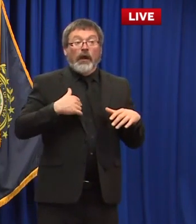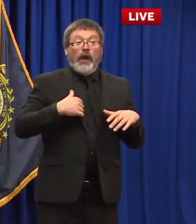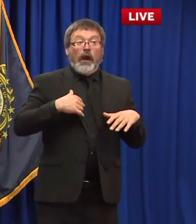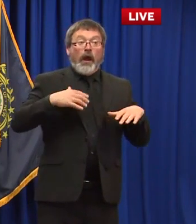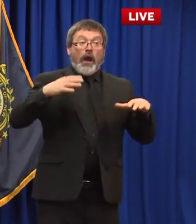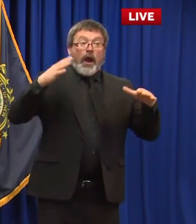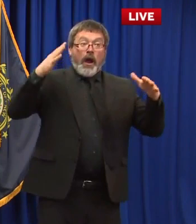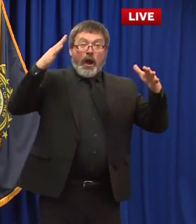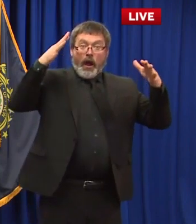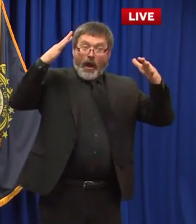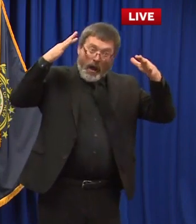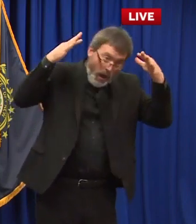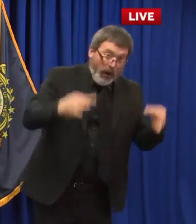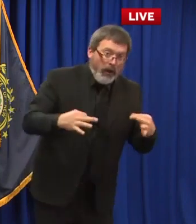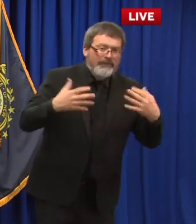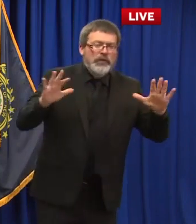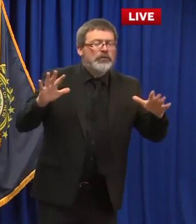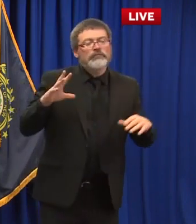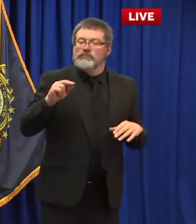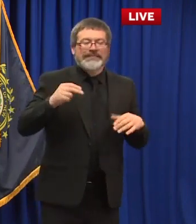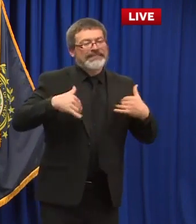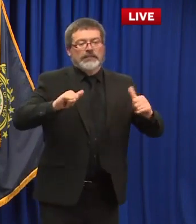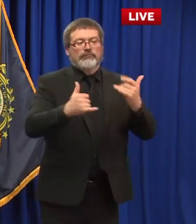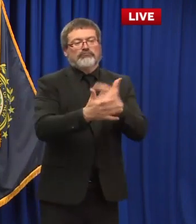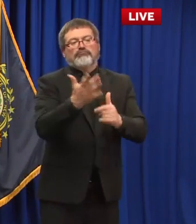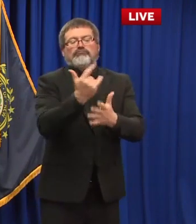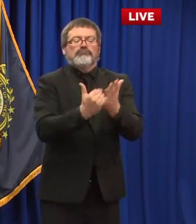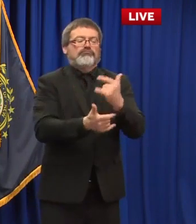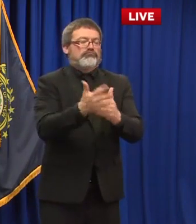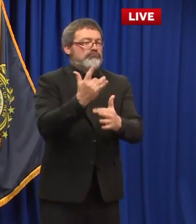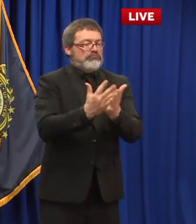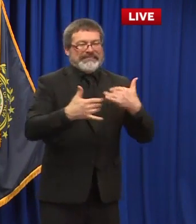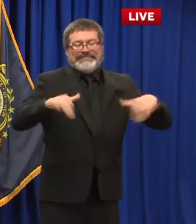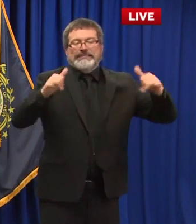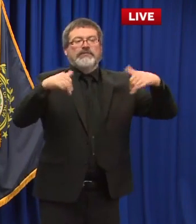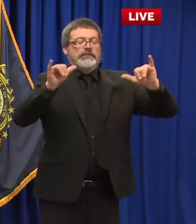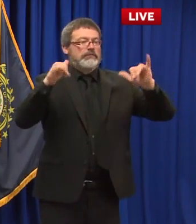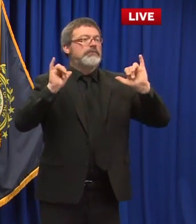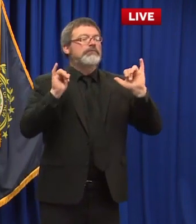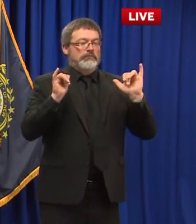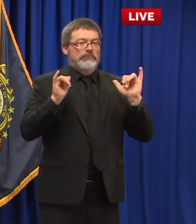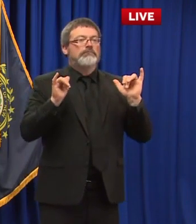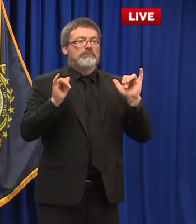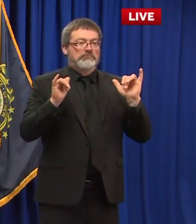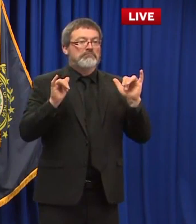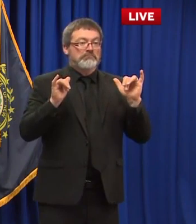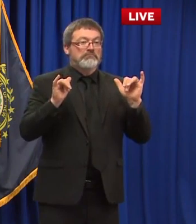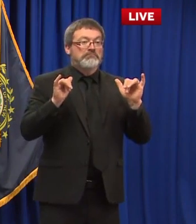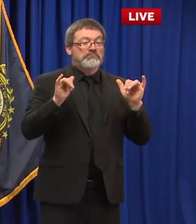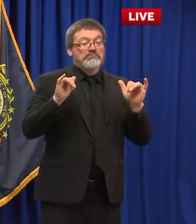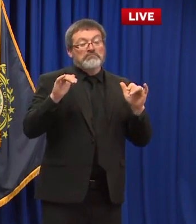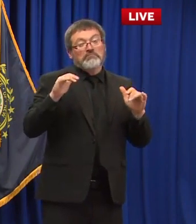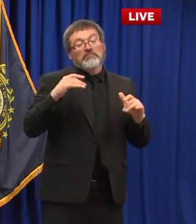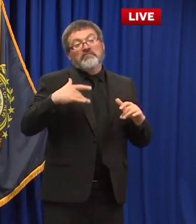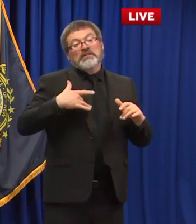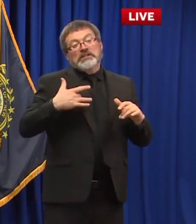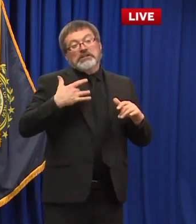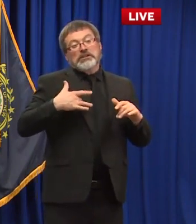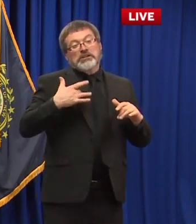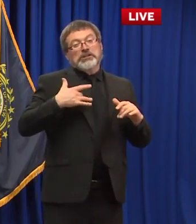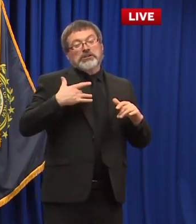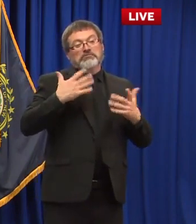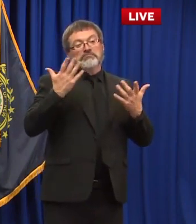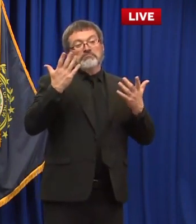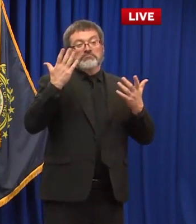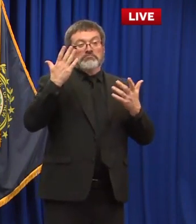we also appreciate that at a certain point in the summer if you don't open those venues they're closed for good because it doesn't make sense